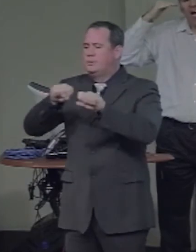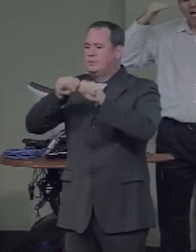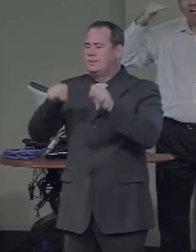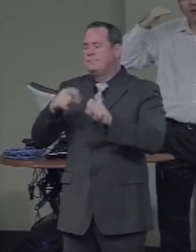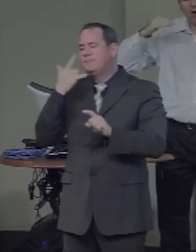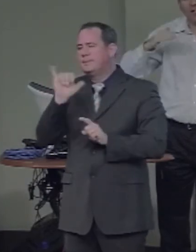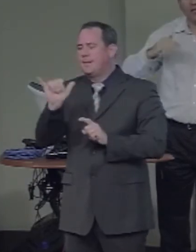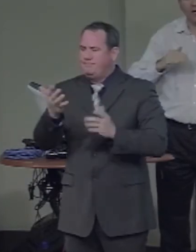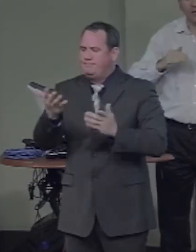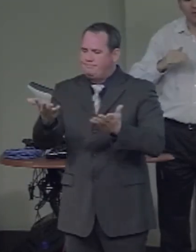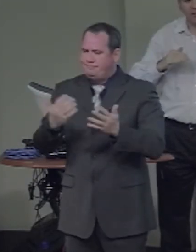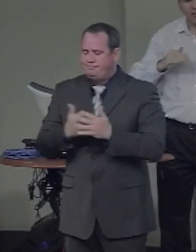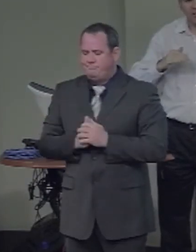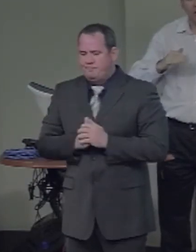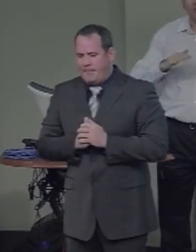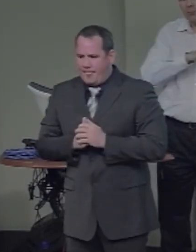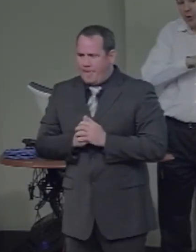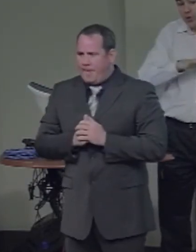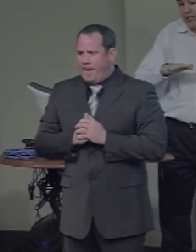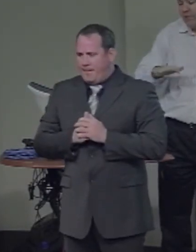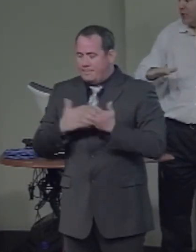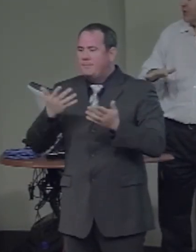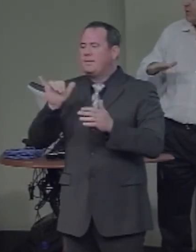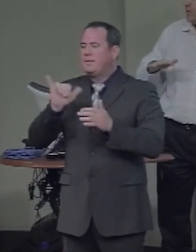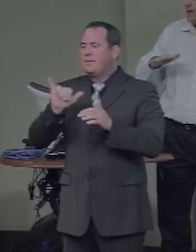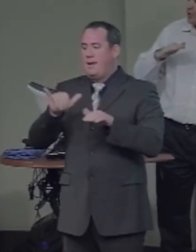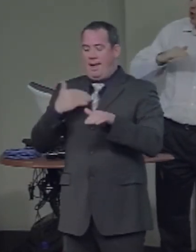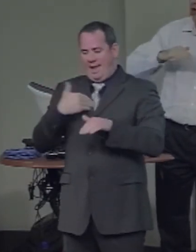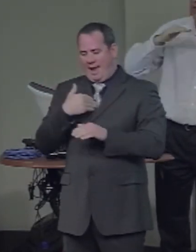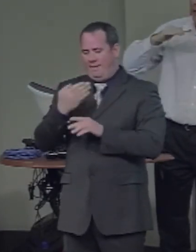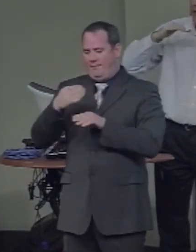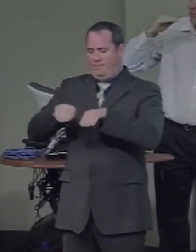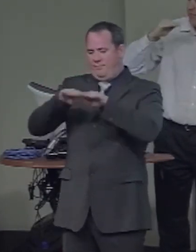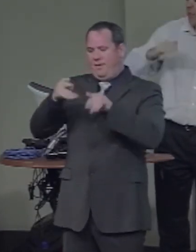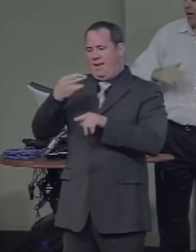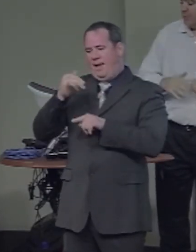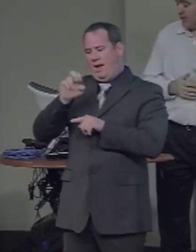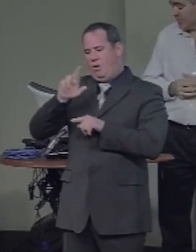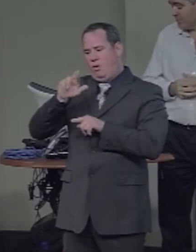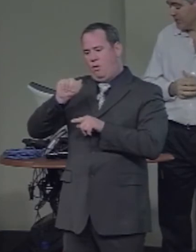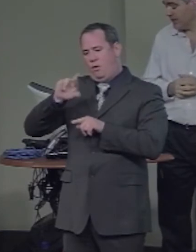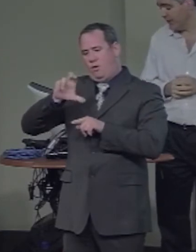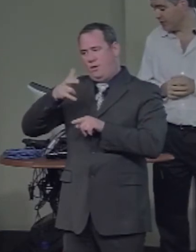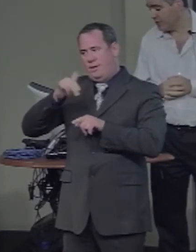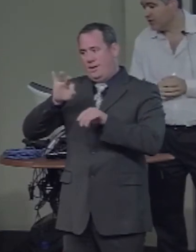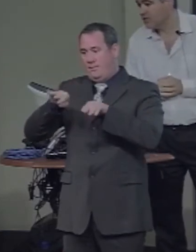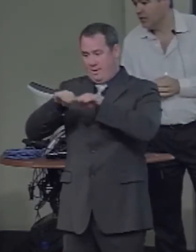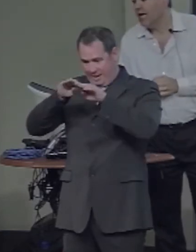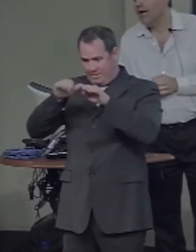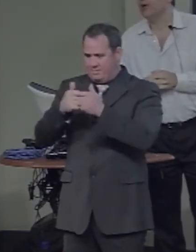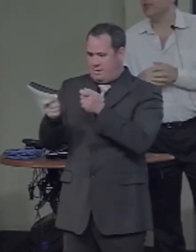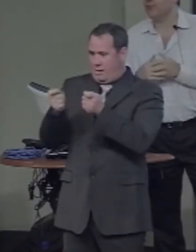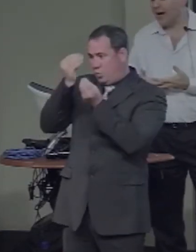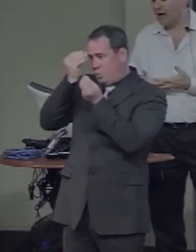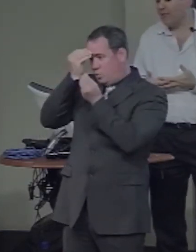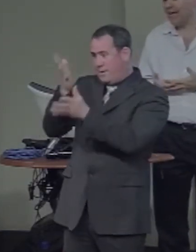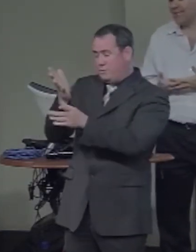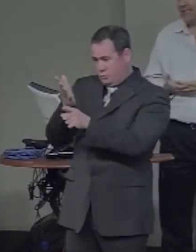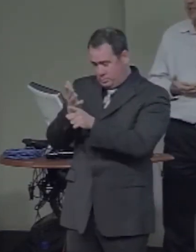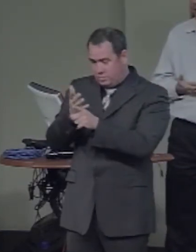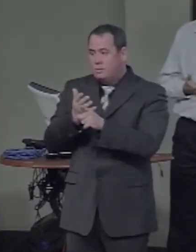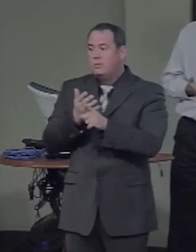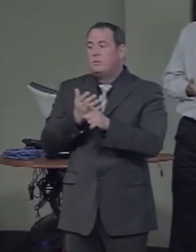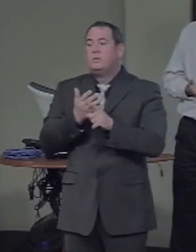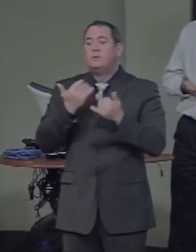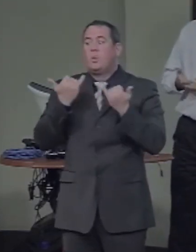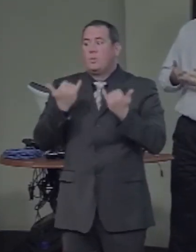of a hierarchy of levels, from early visual information all the way up through object representations. But throughout that